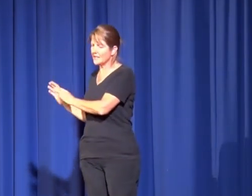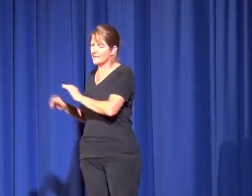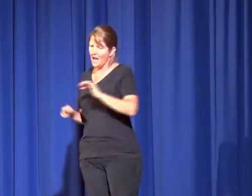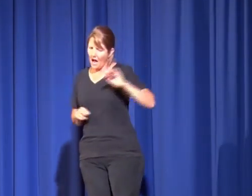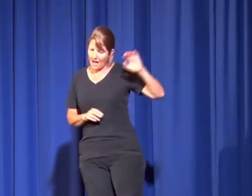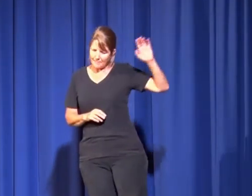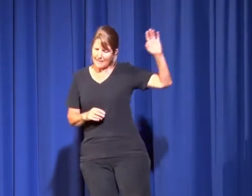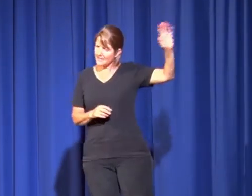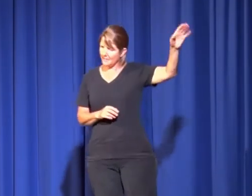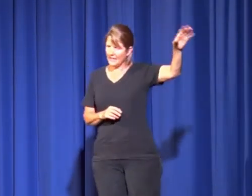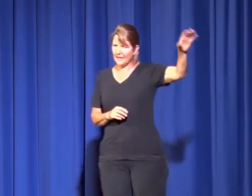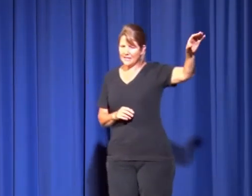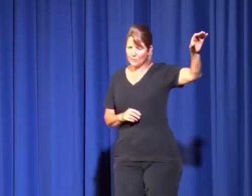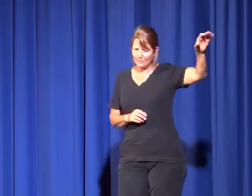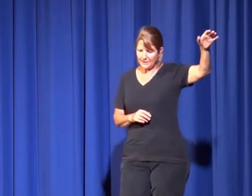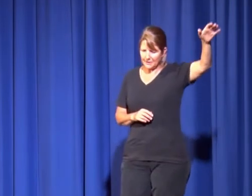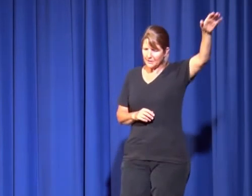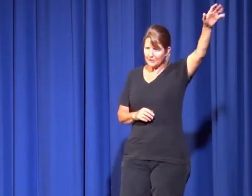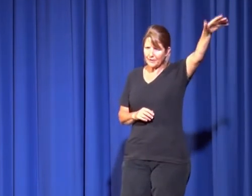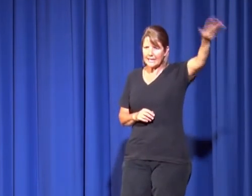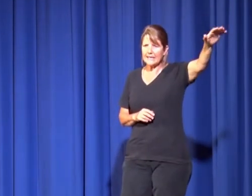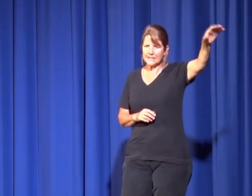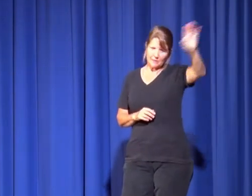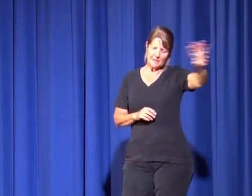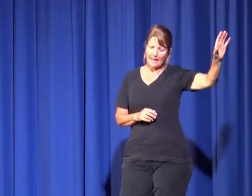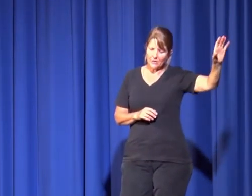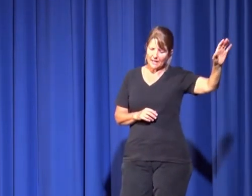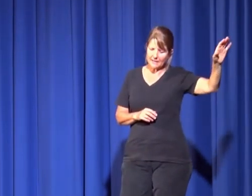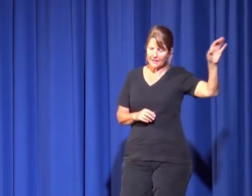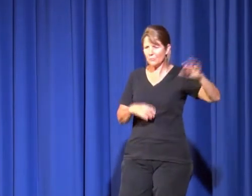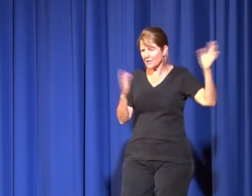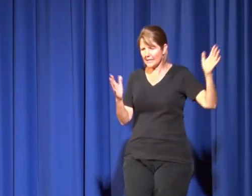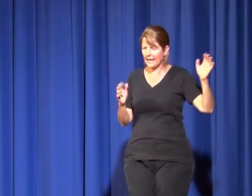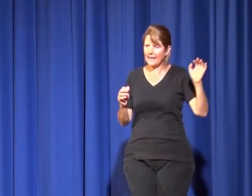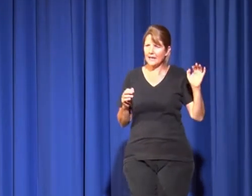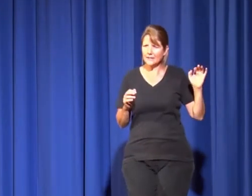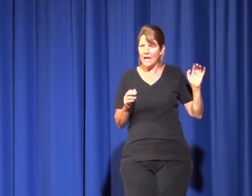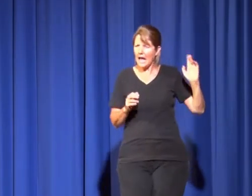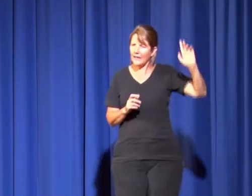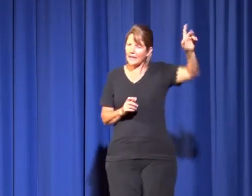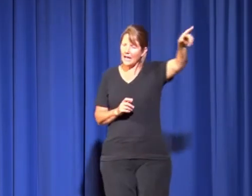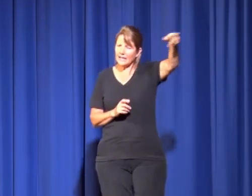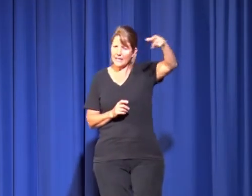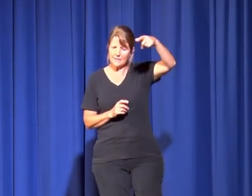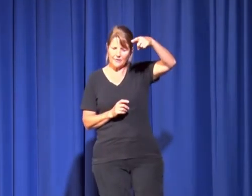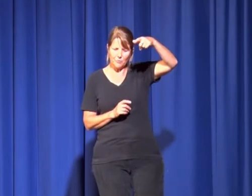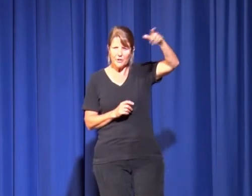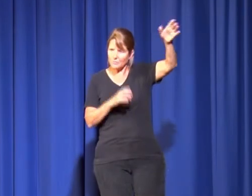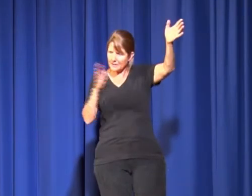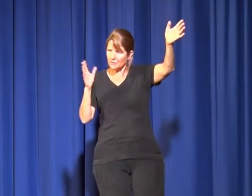and me and some of the other kids were up at the front gate and there were some cattle yards there and we were just hanging out. And then a car came down the road and it was in